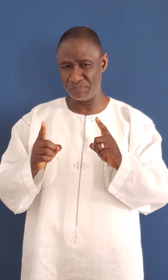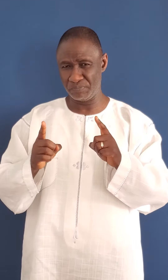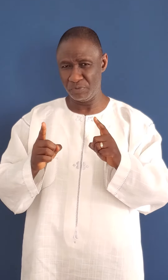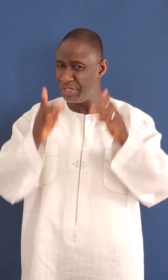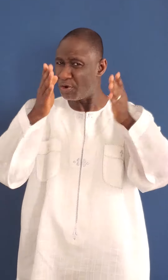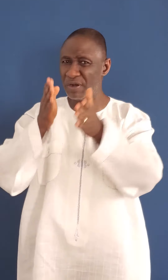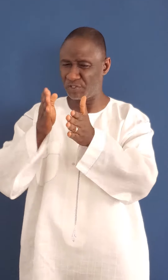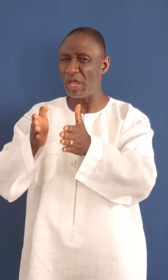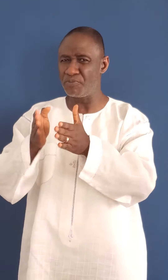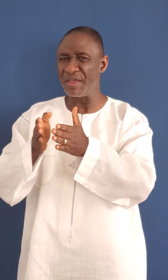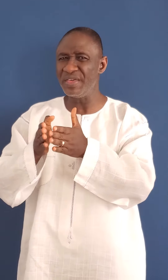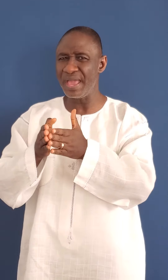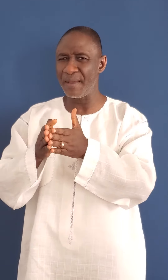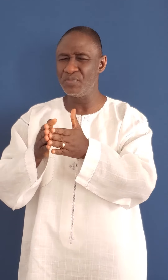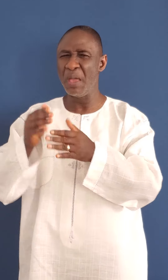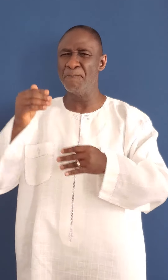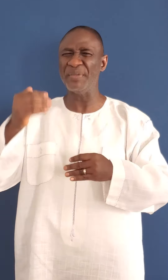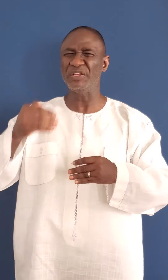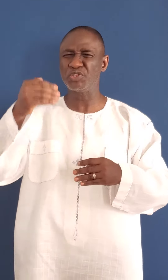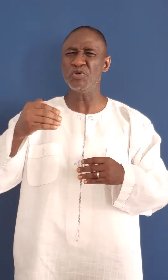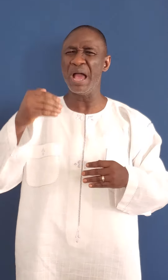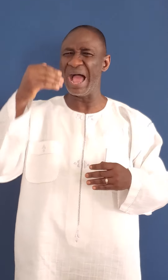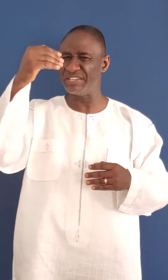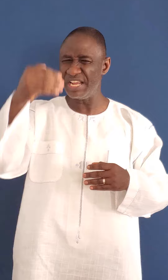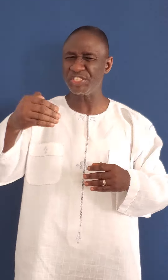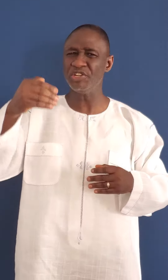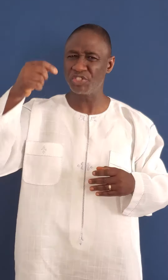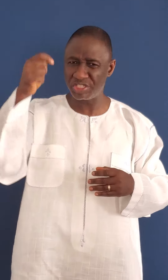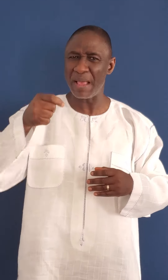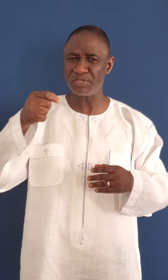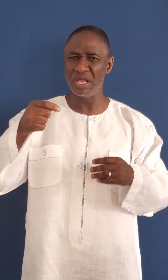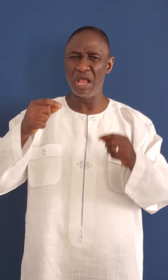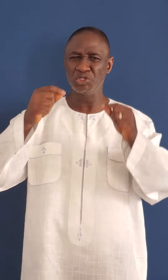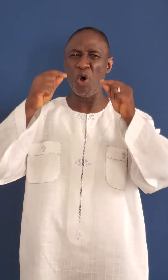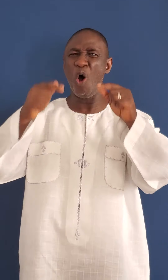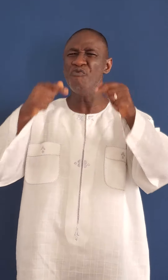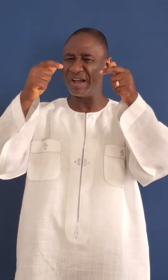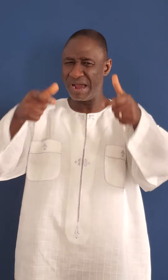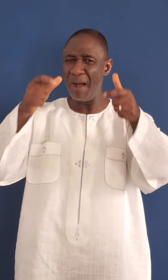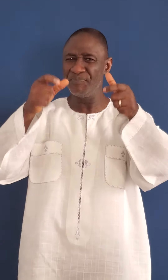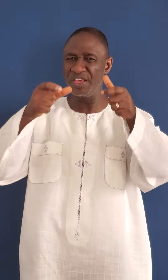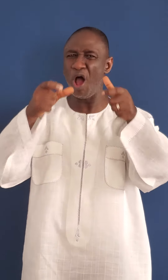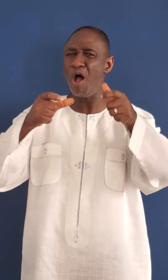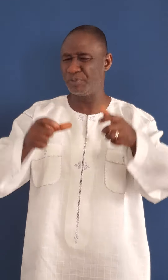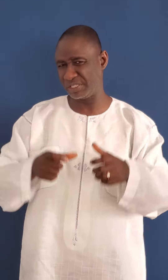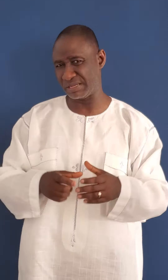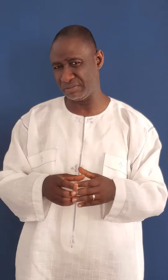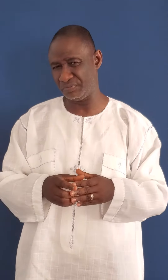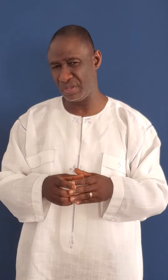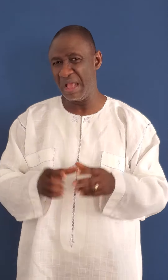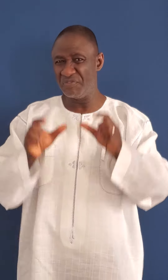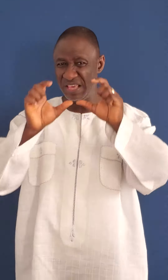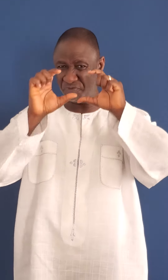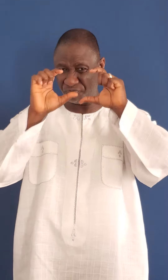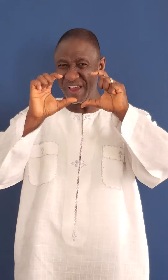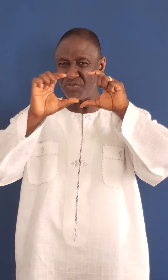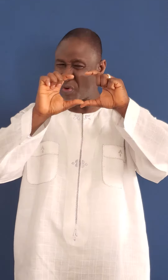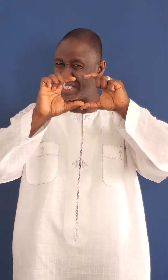They could have stopped right there, but they took additional steps to overcome the obstacle. Their faith was